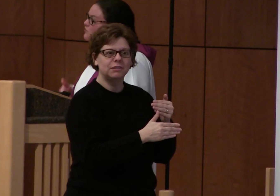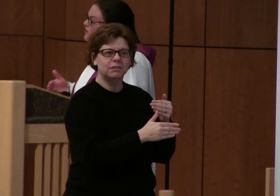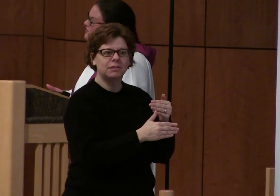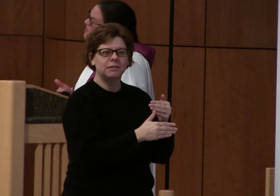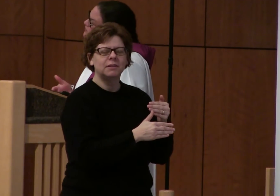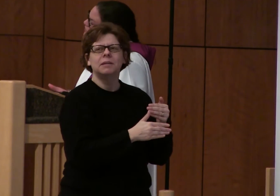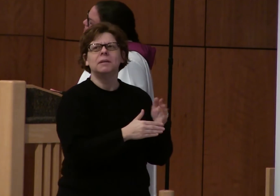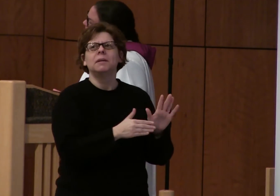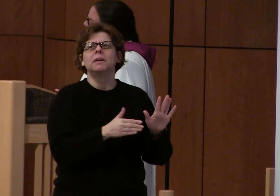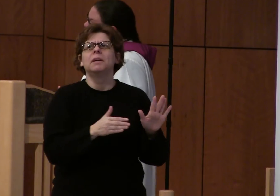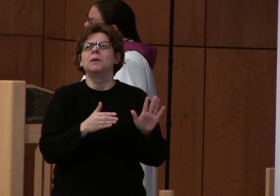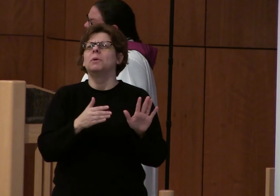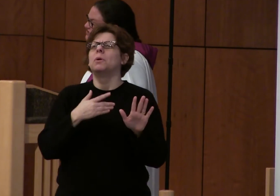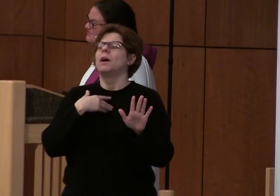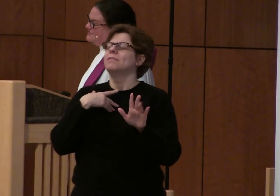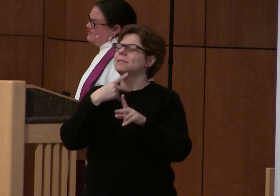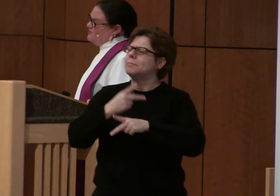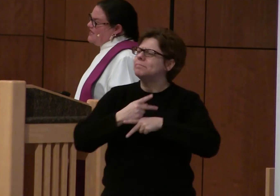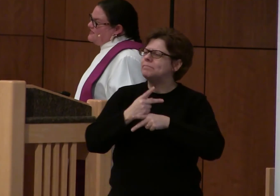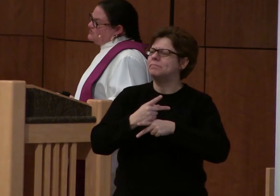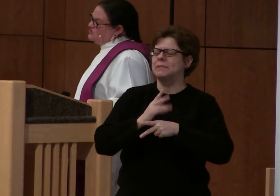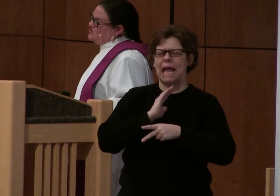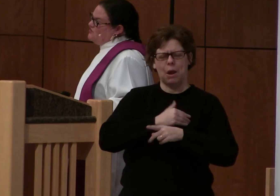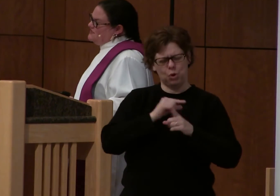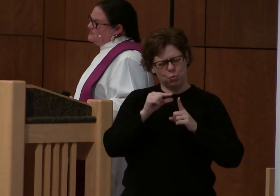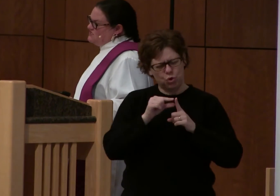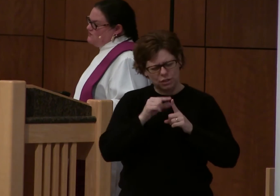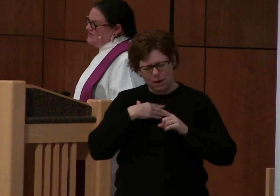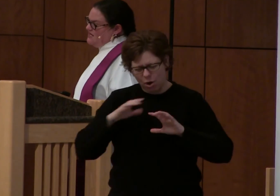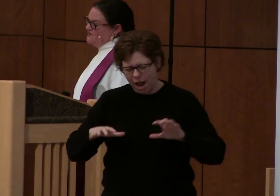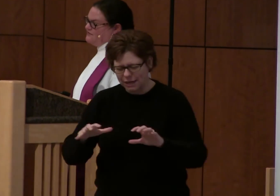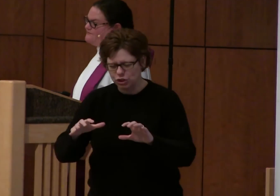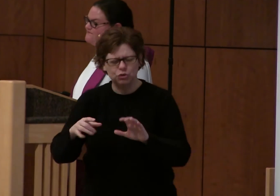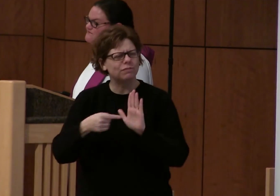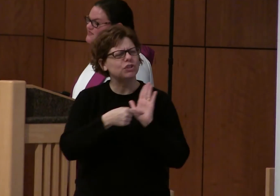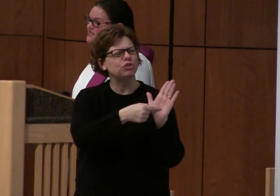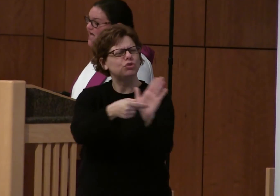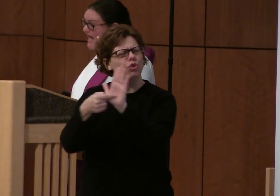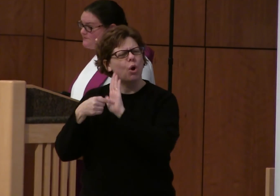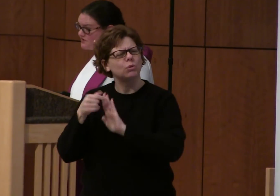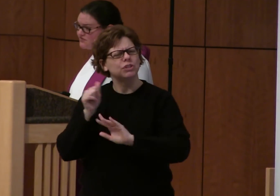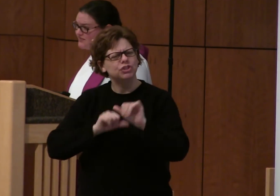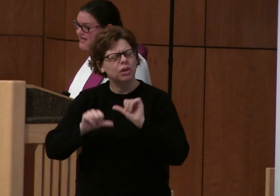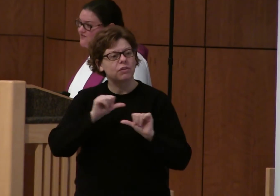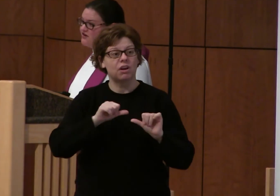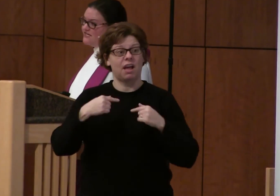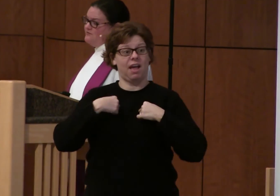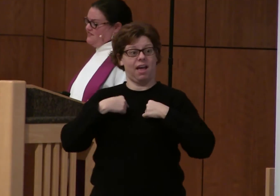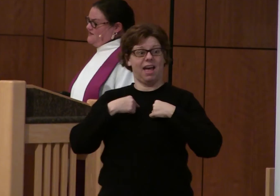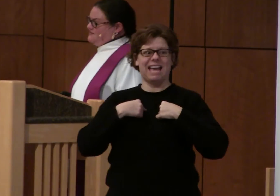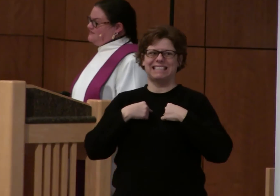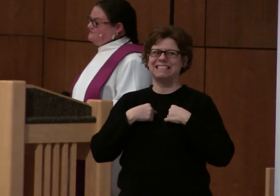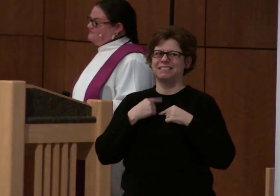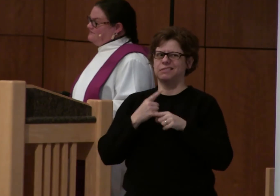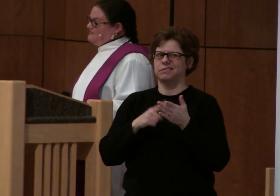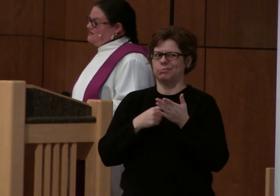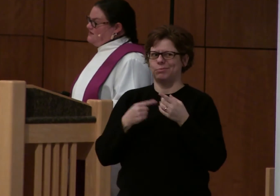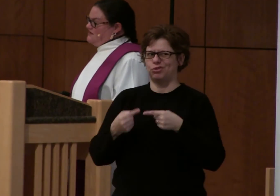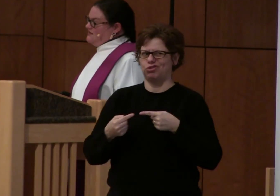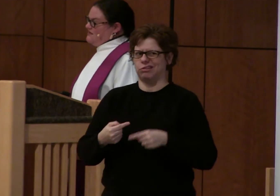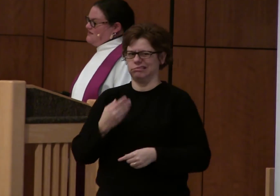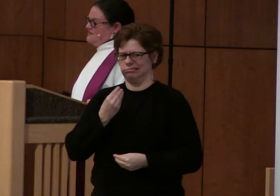We are to order our words and our actions in a way that show this to one another. I personally have a hard time with this.